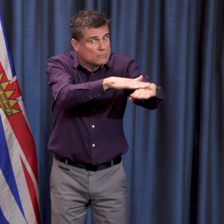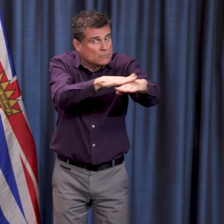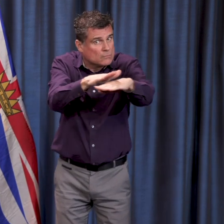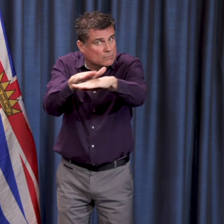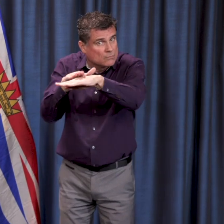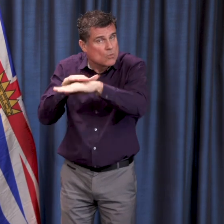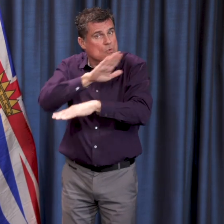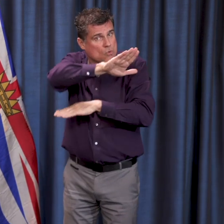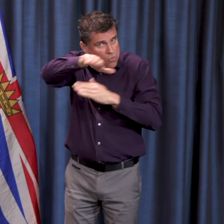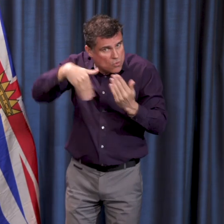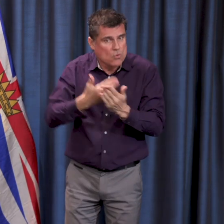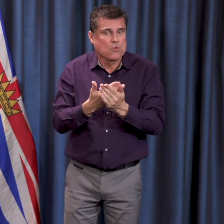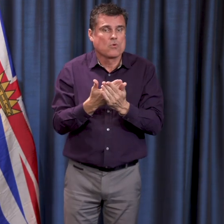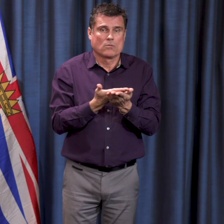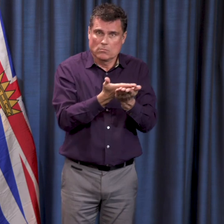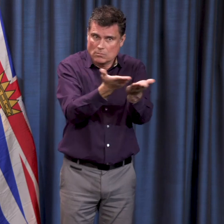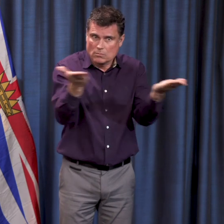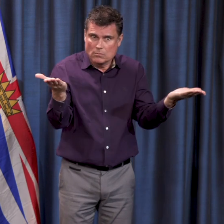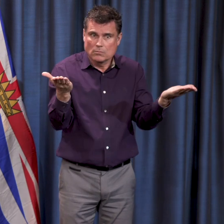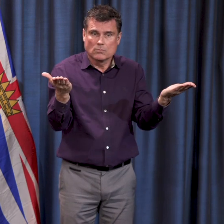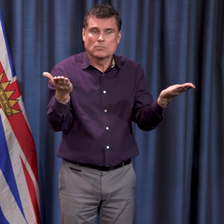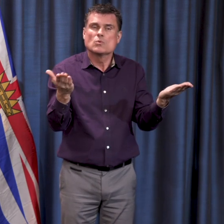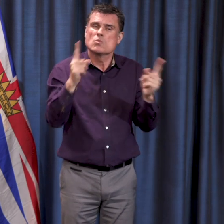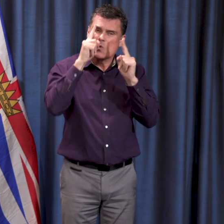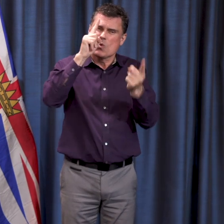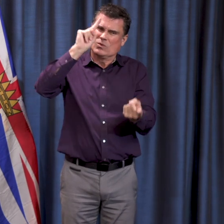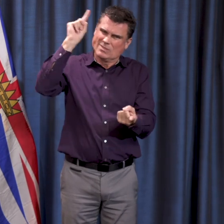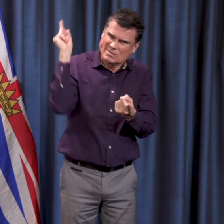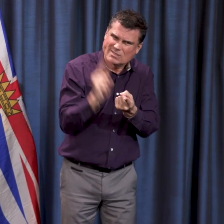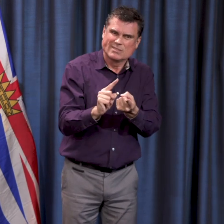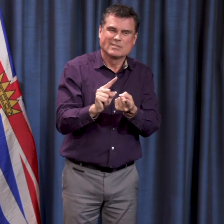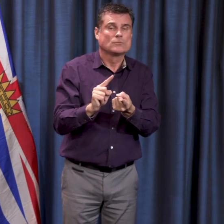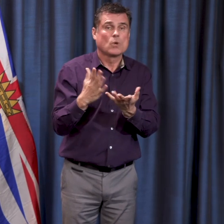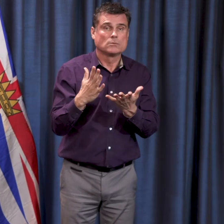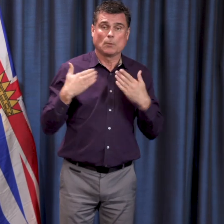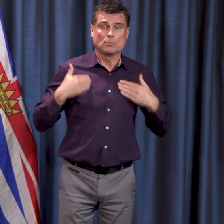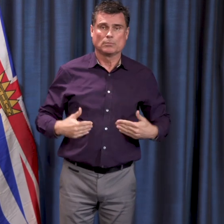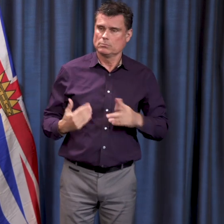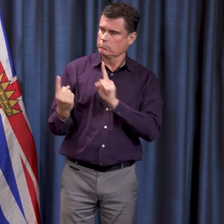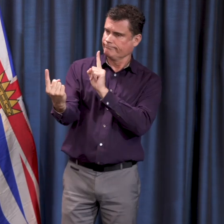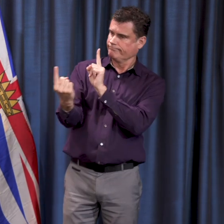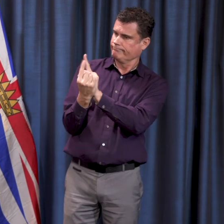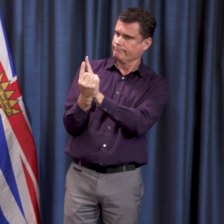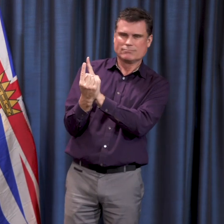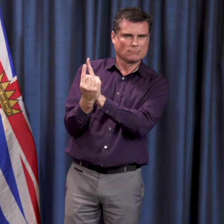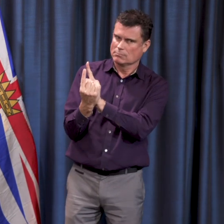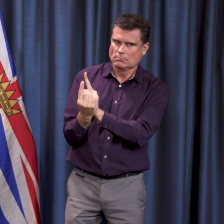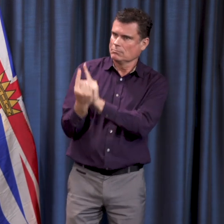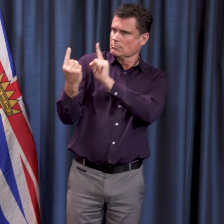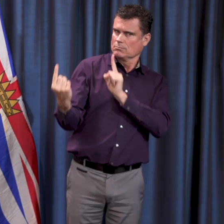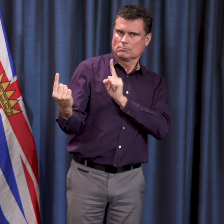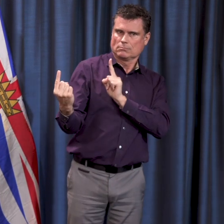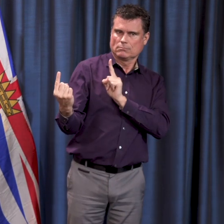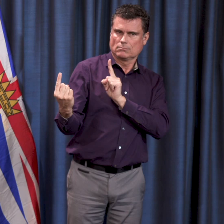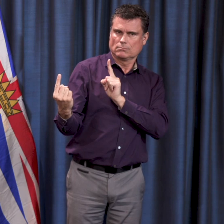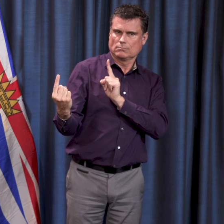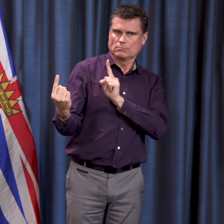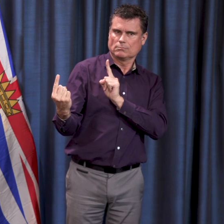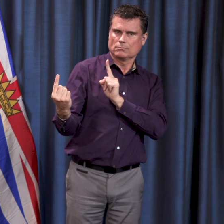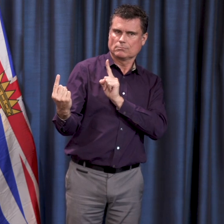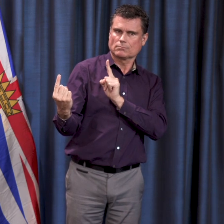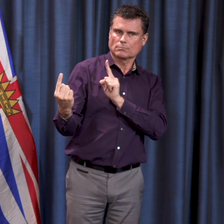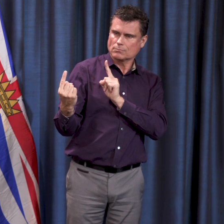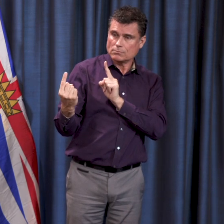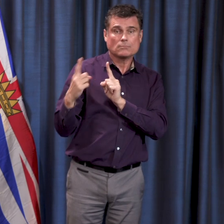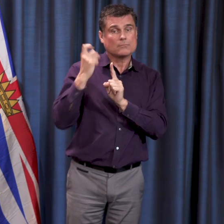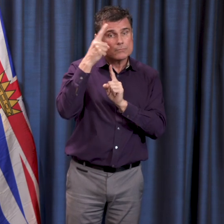contact and to reduce your practice to emergency services only. And there's some more details about that that we can provide.